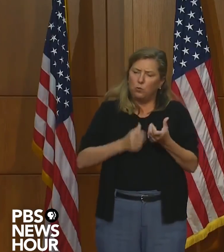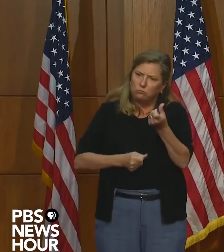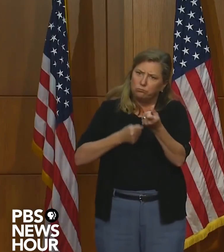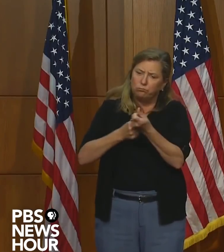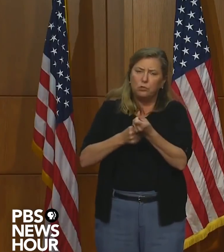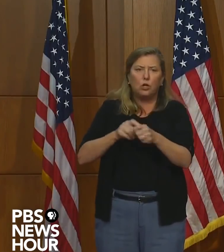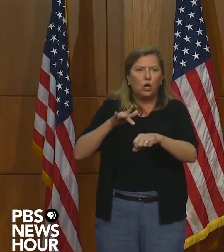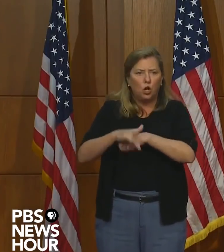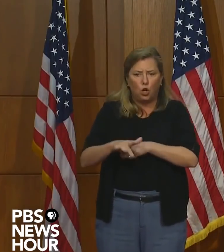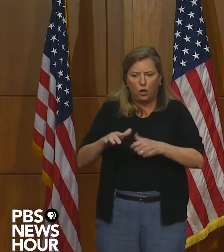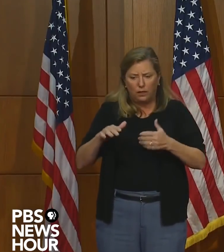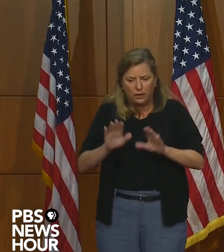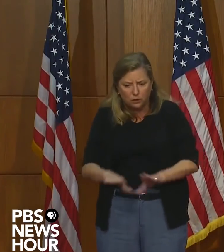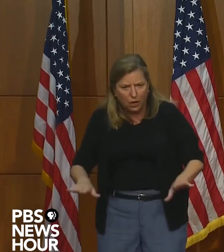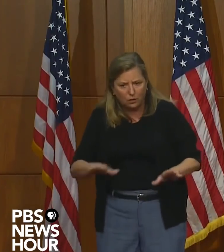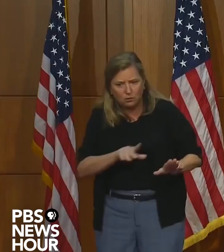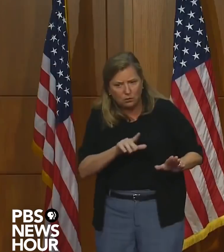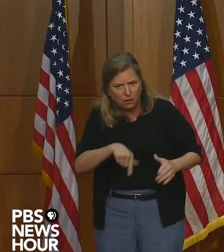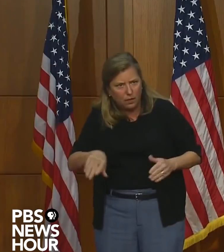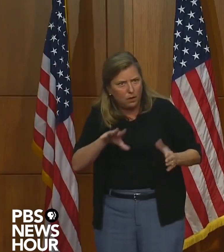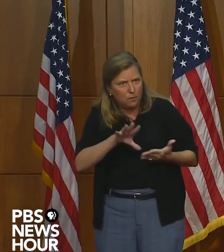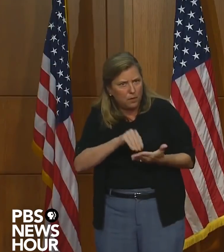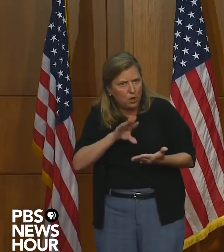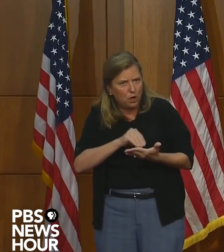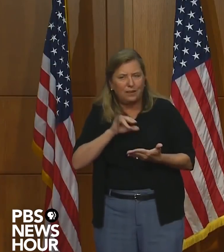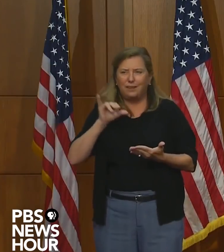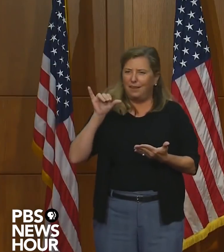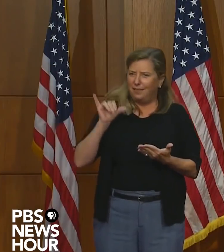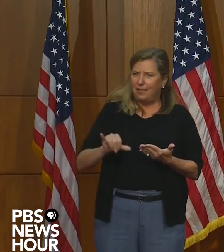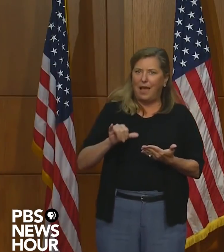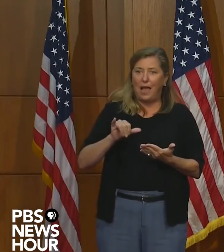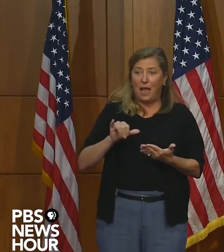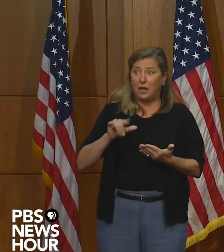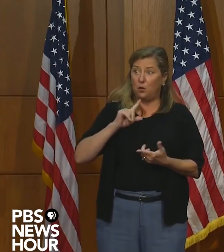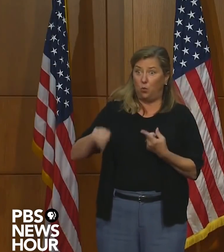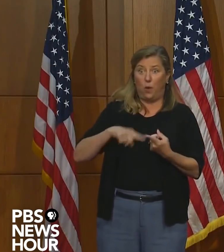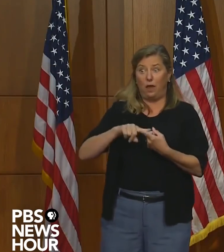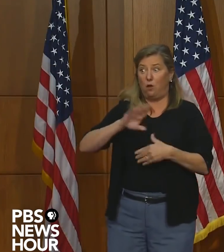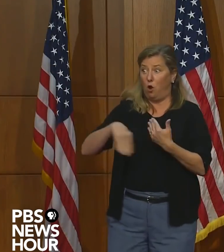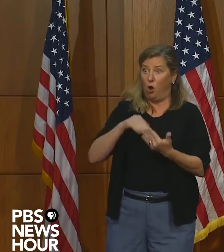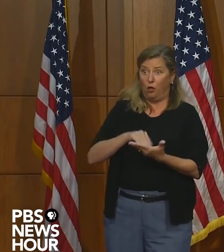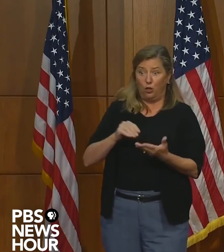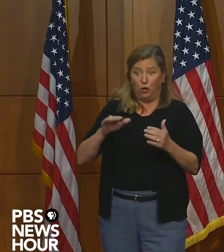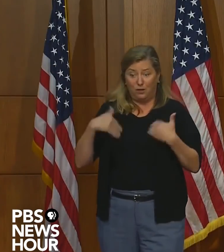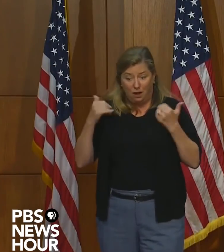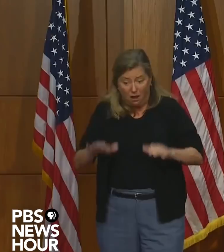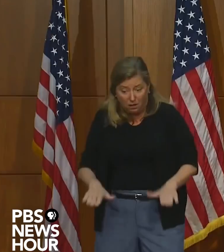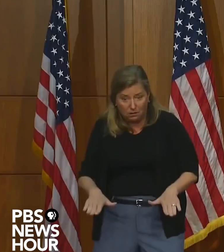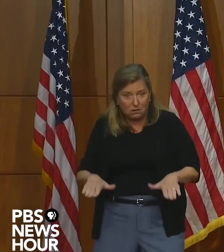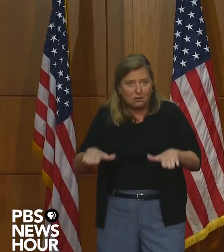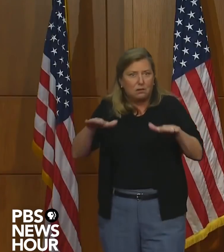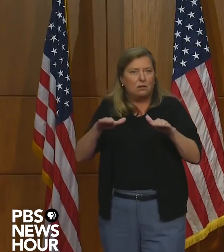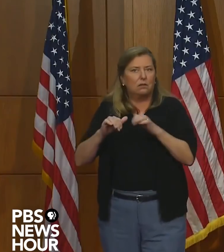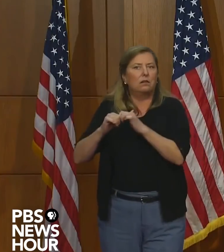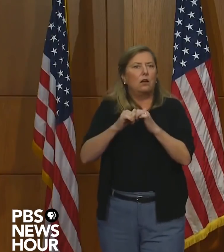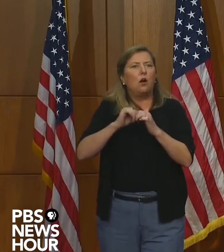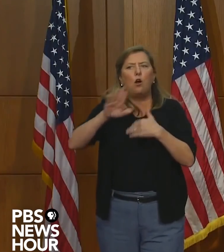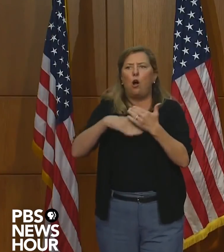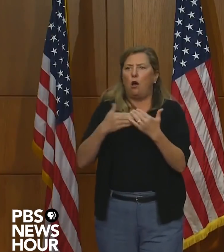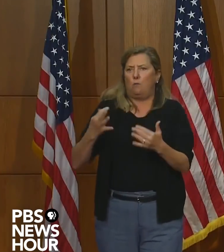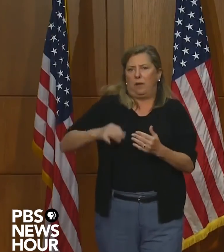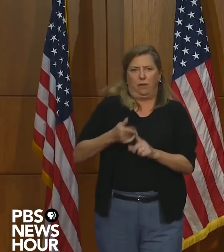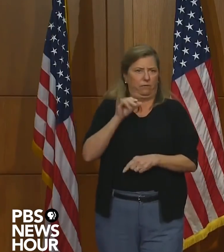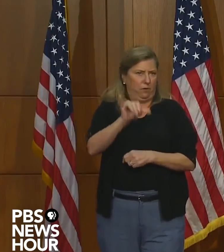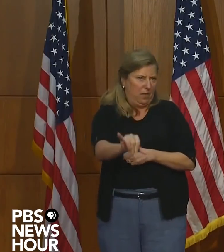education. That is really the, the tide that lifts all boats. And, uh, while we've had to hit the pause button,